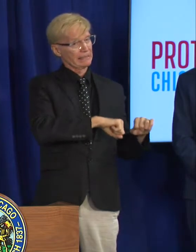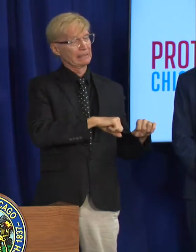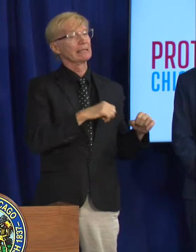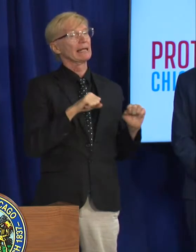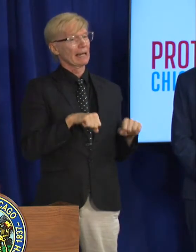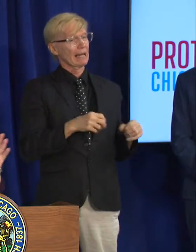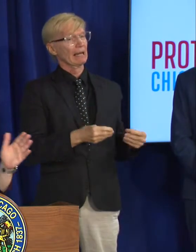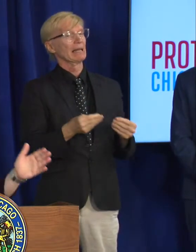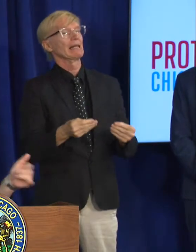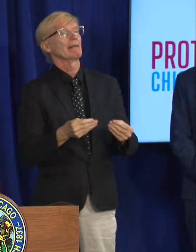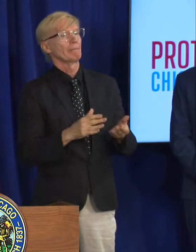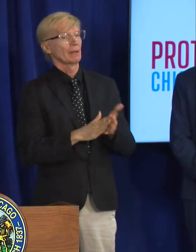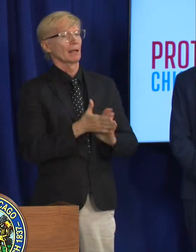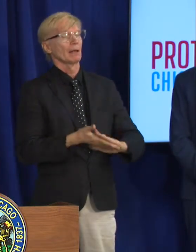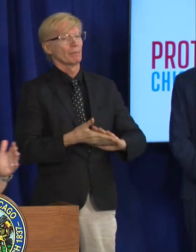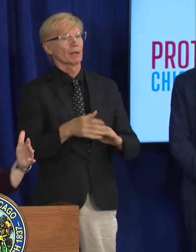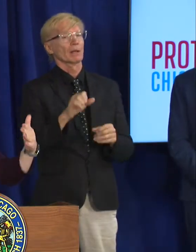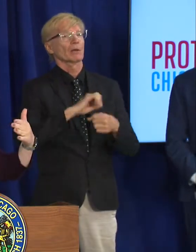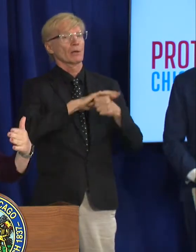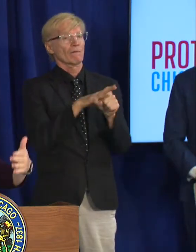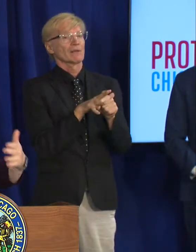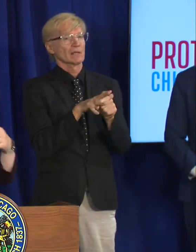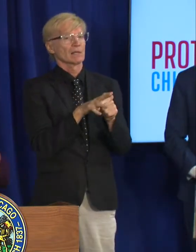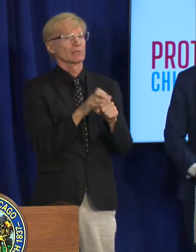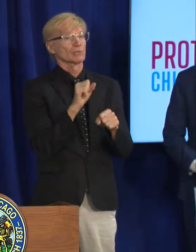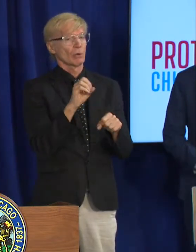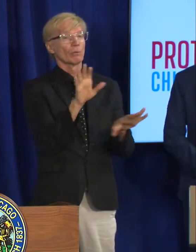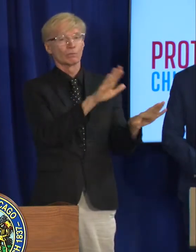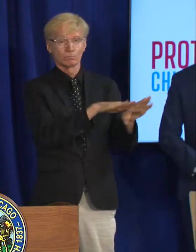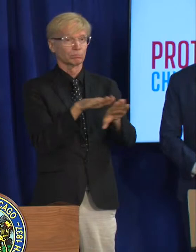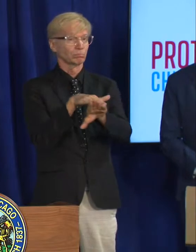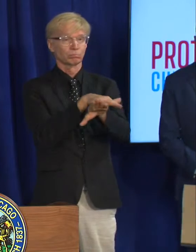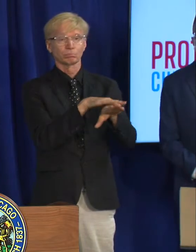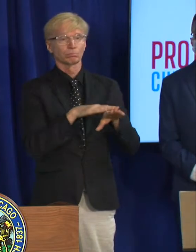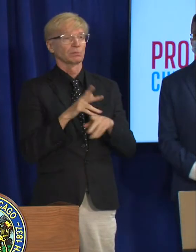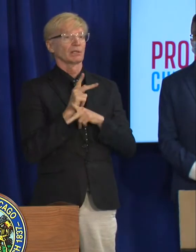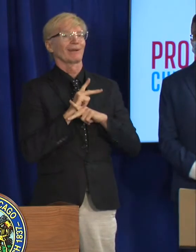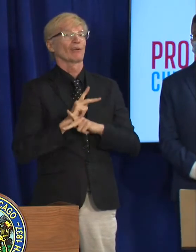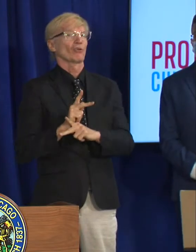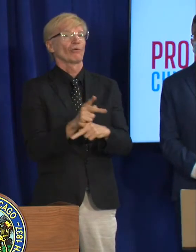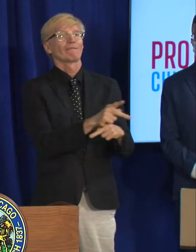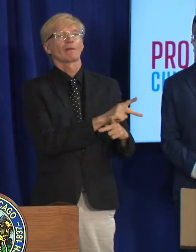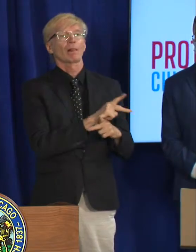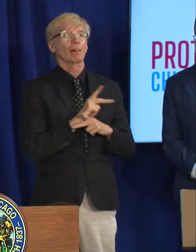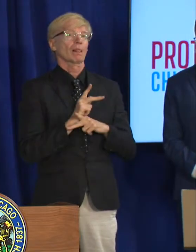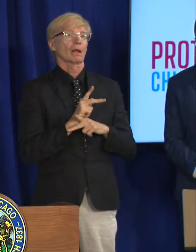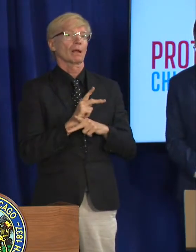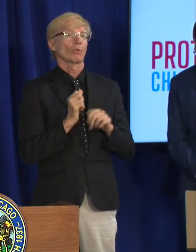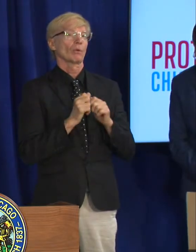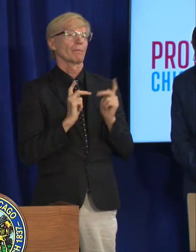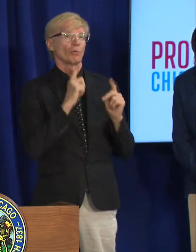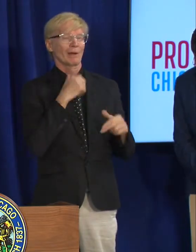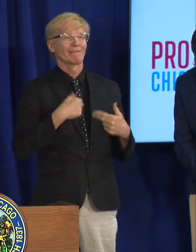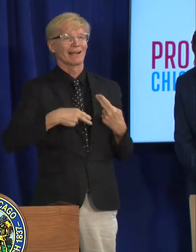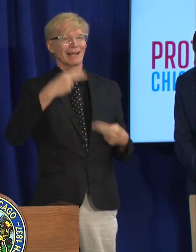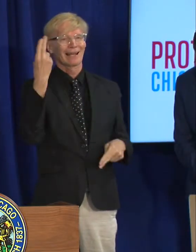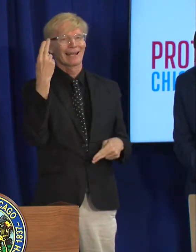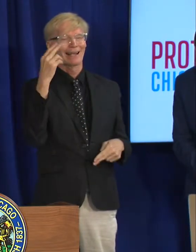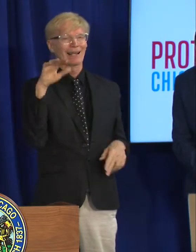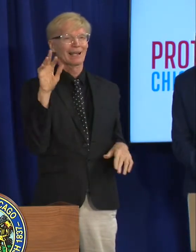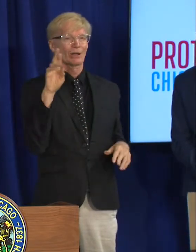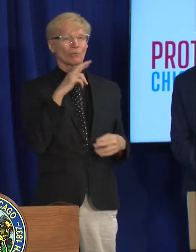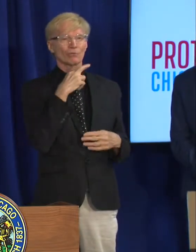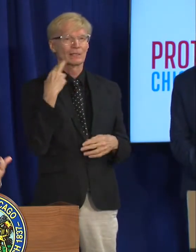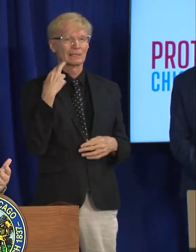covered and i would encourage you to be careful especially around those who are at higher risk for severe outcomes